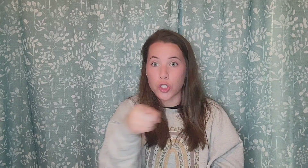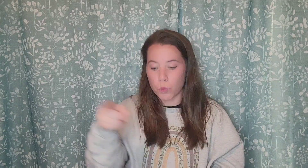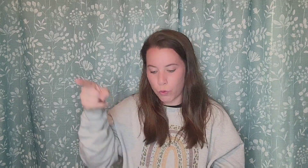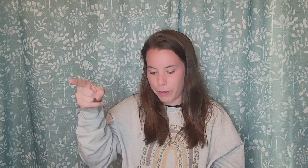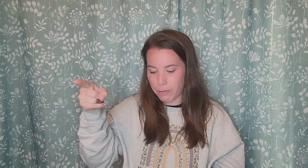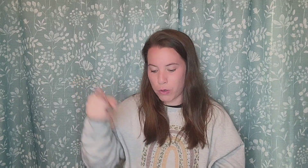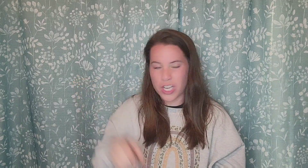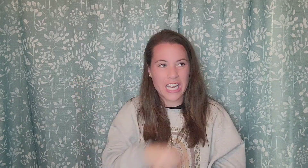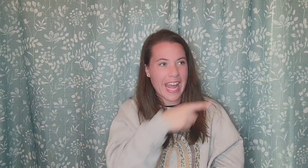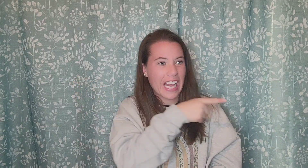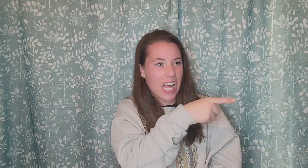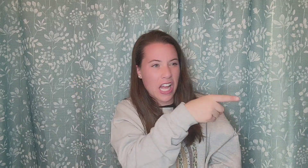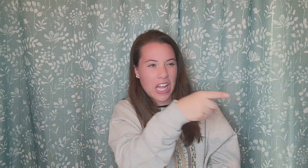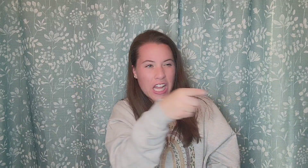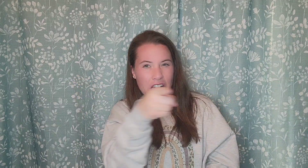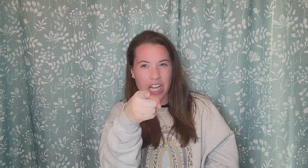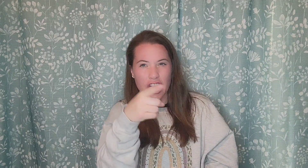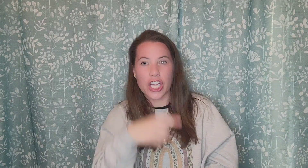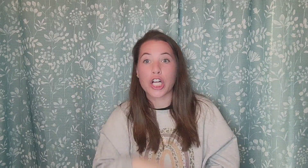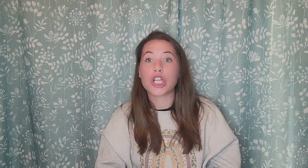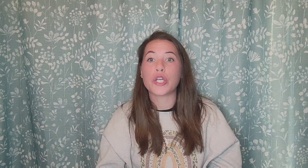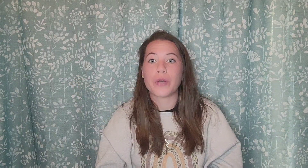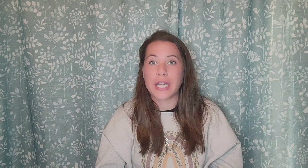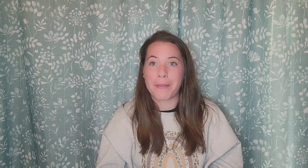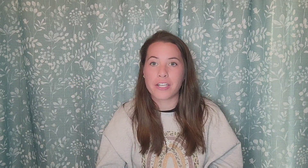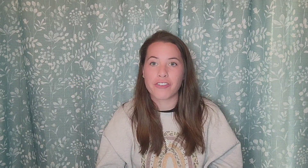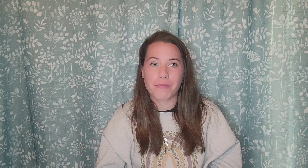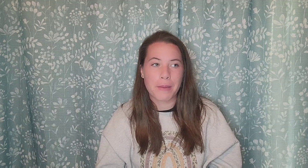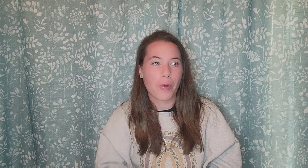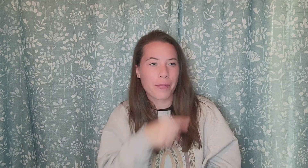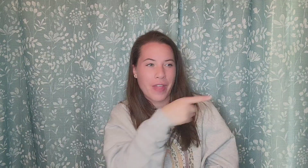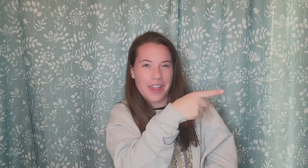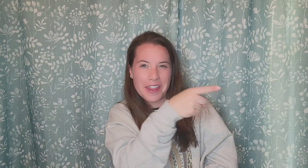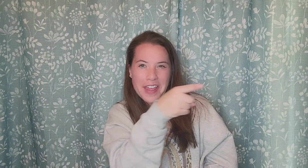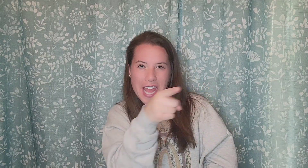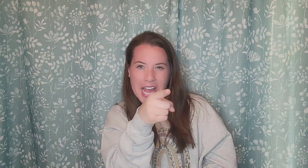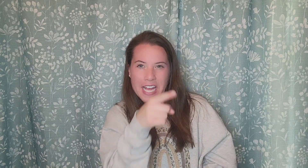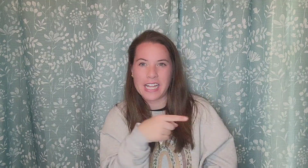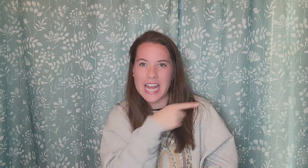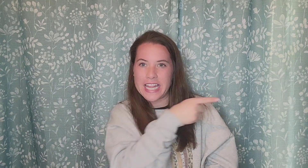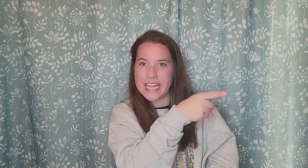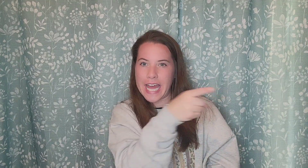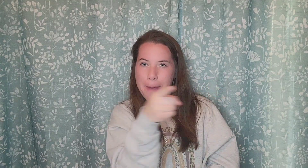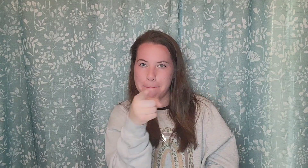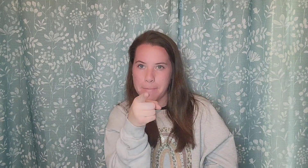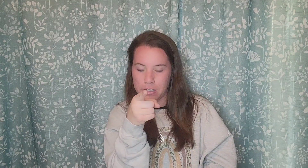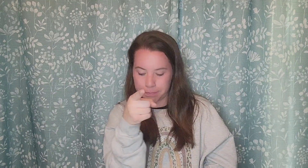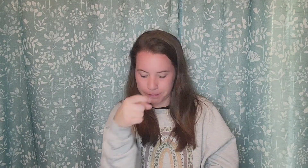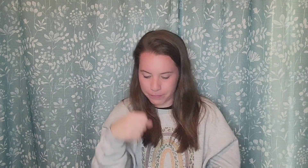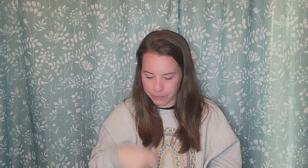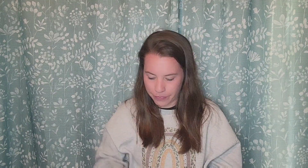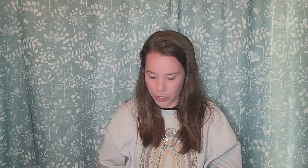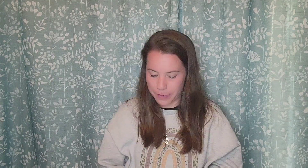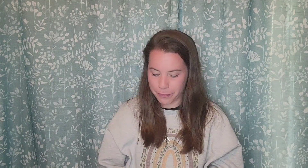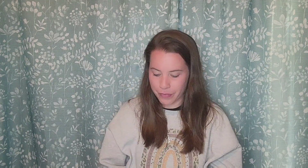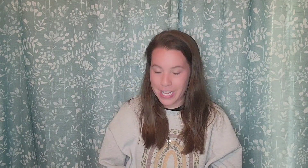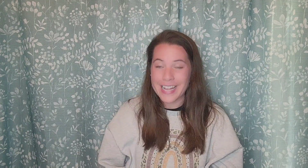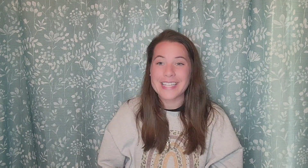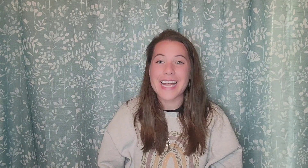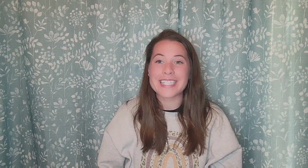swooping motion. Like you're including a bunch of people. They. Them. Good. Next